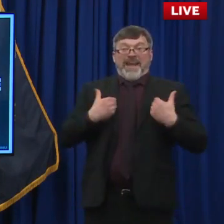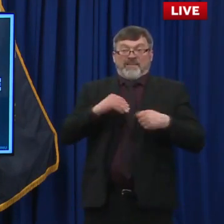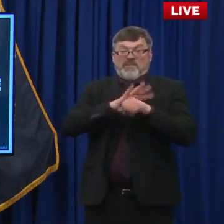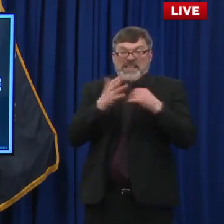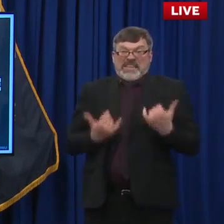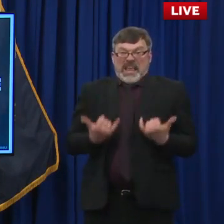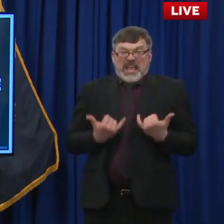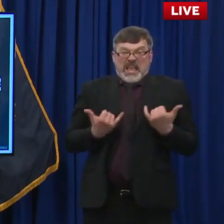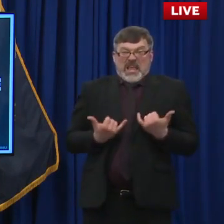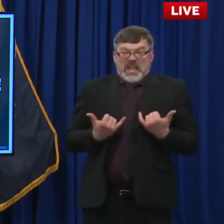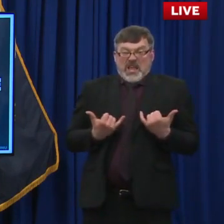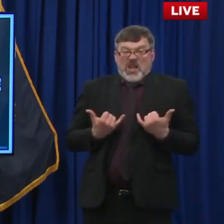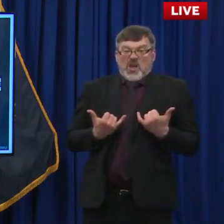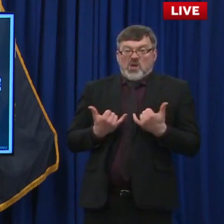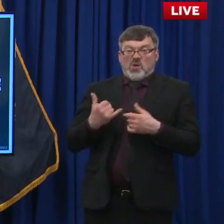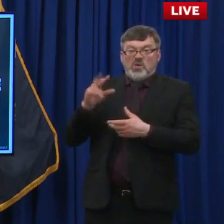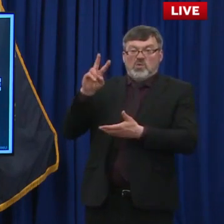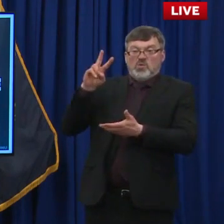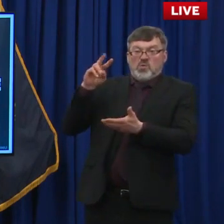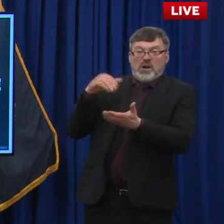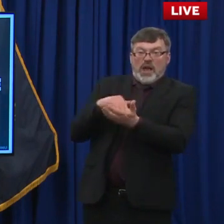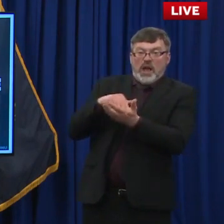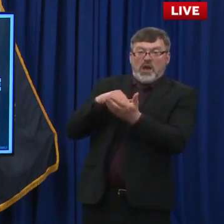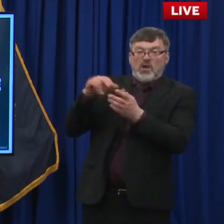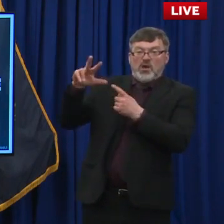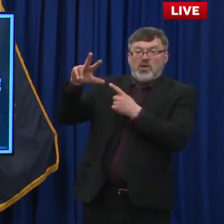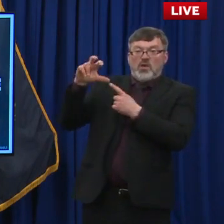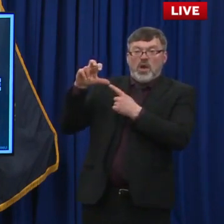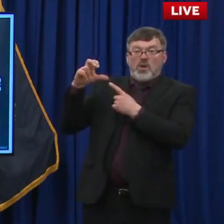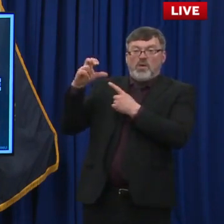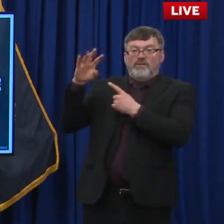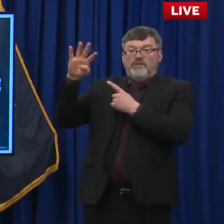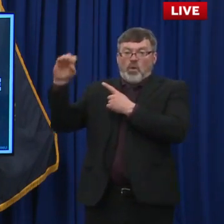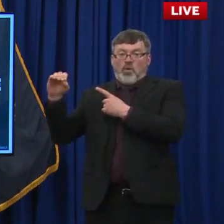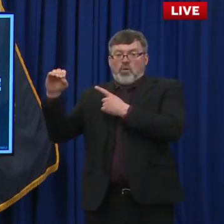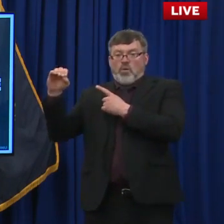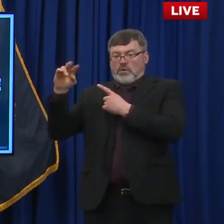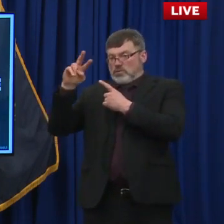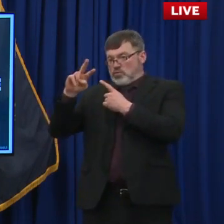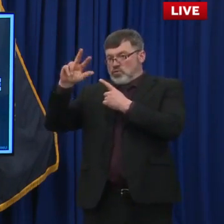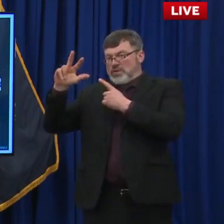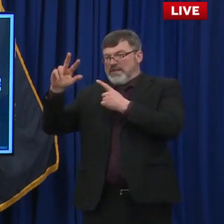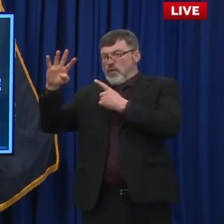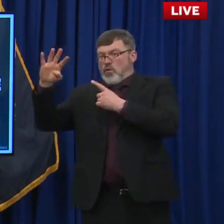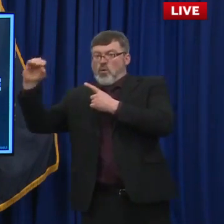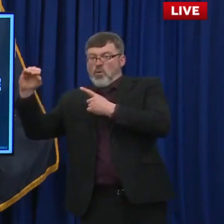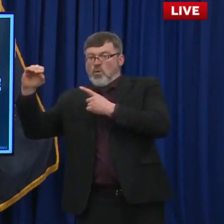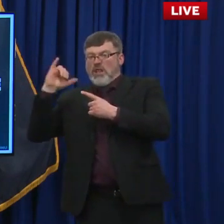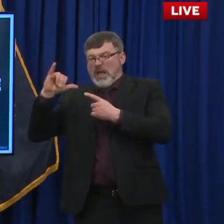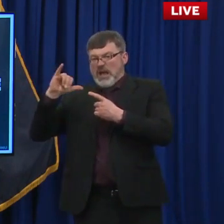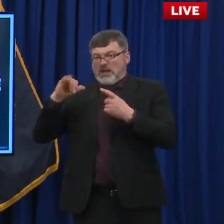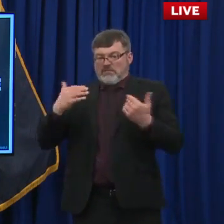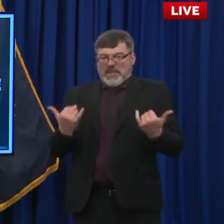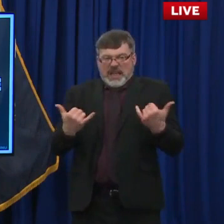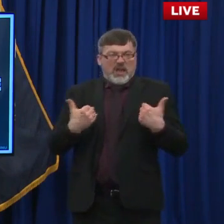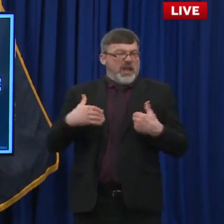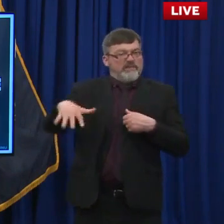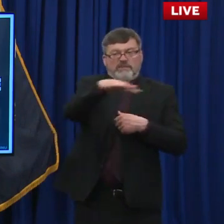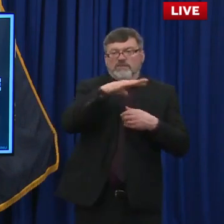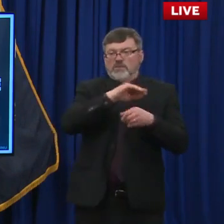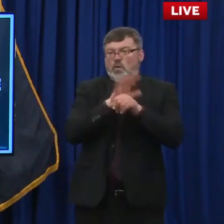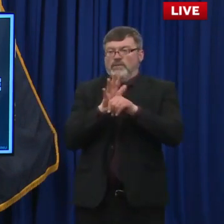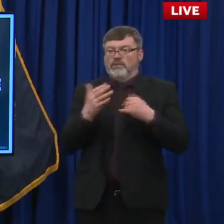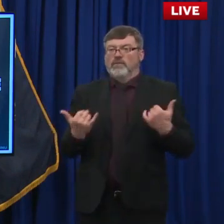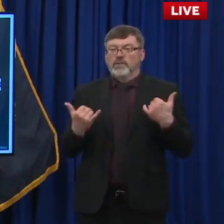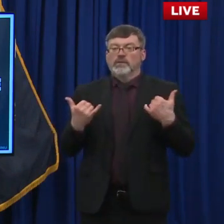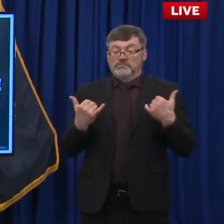infection is currently 2340. Uh, our test positivity rate has also, uh, been stable and